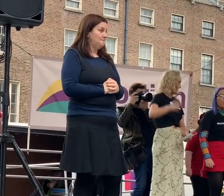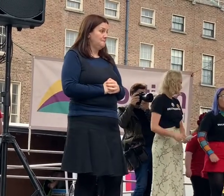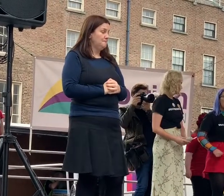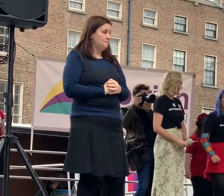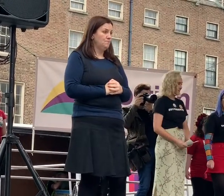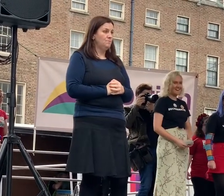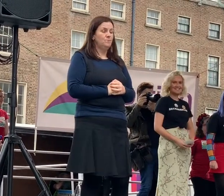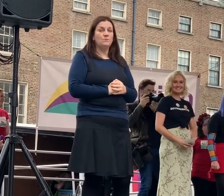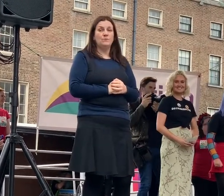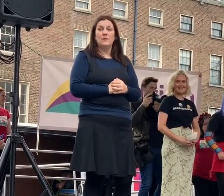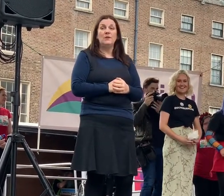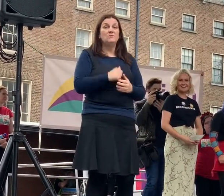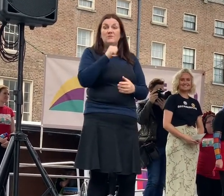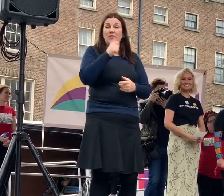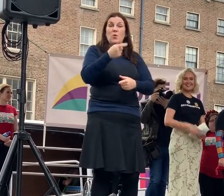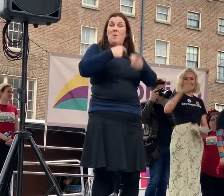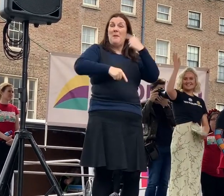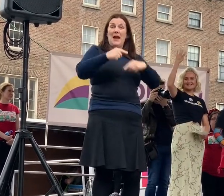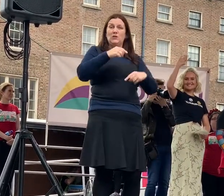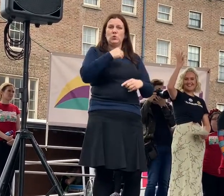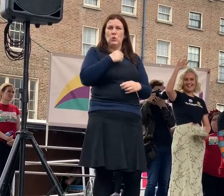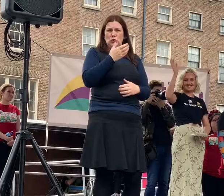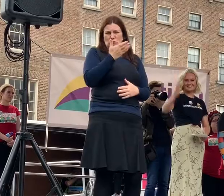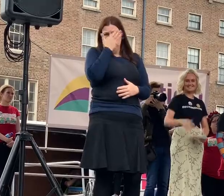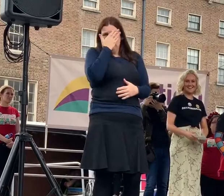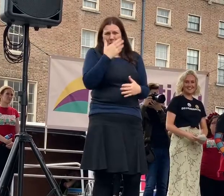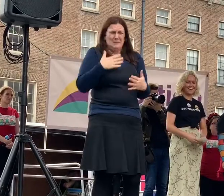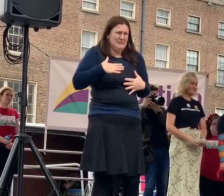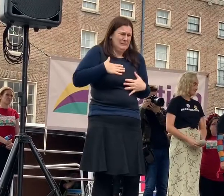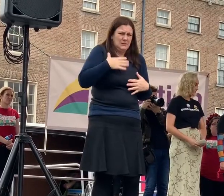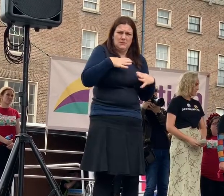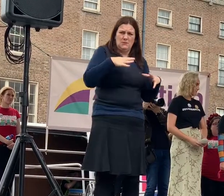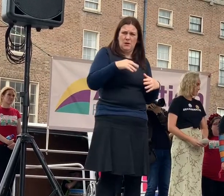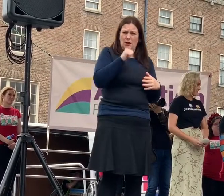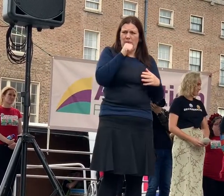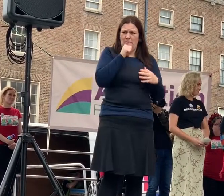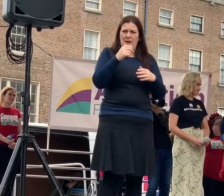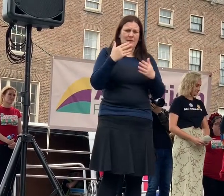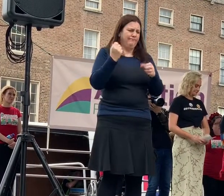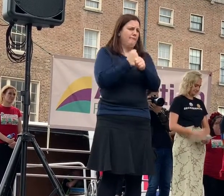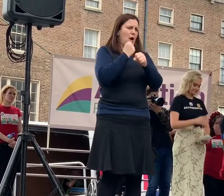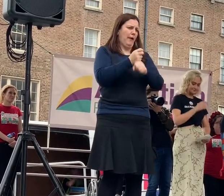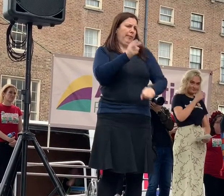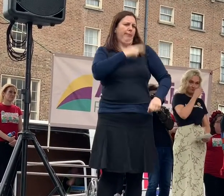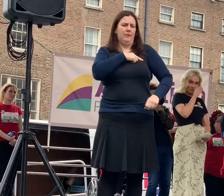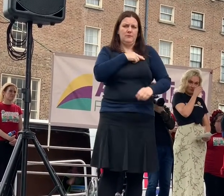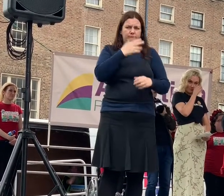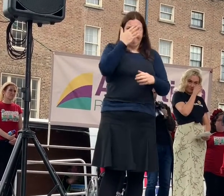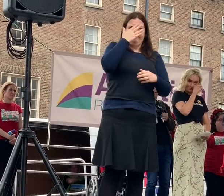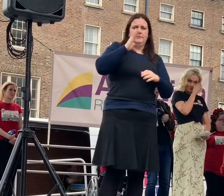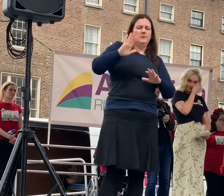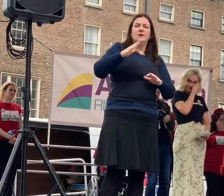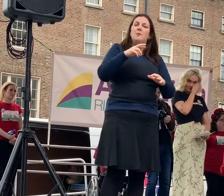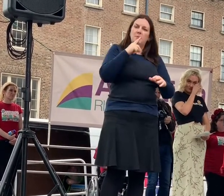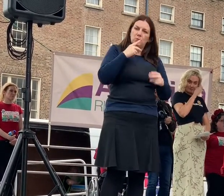We won't go back to being shamed, we won't go back to being stigmatised, but we still need to move forward. Better